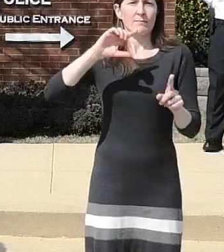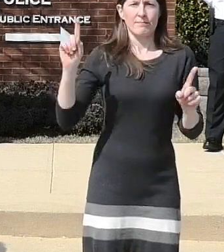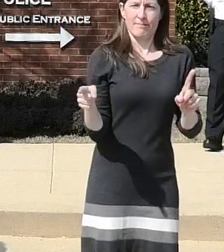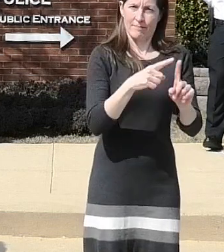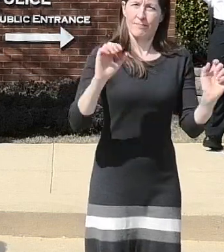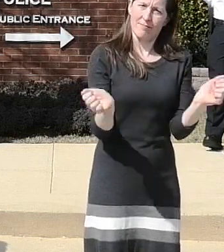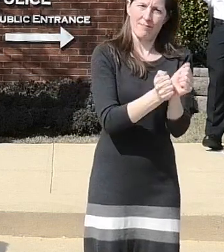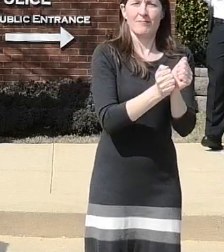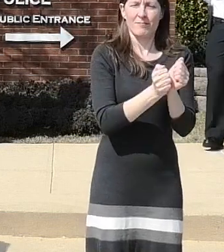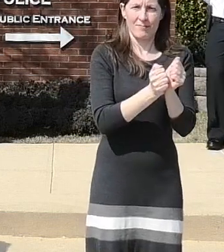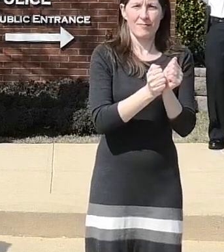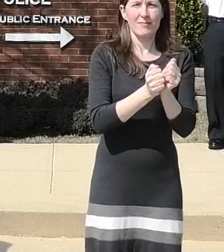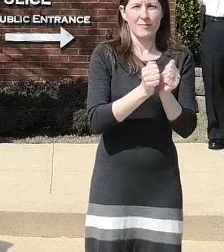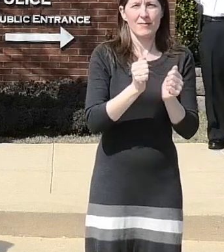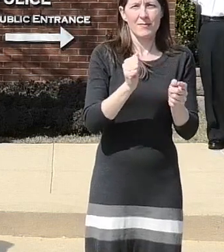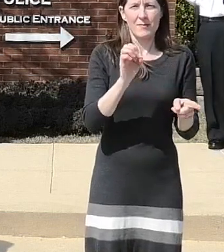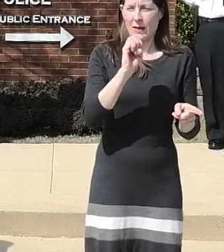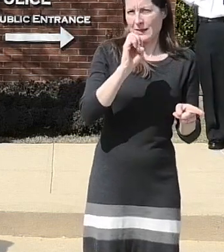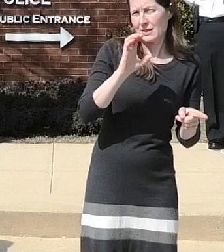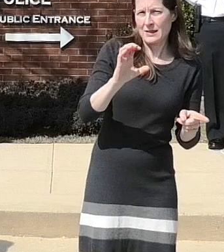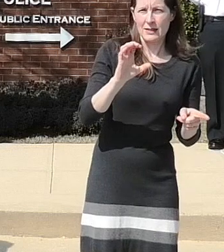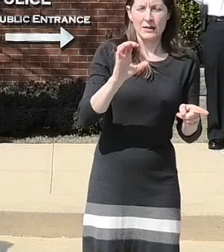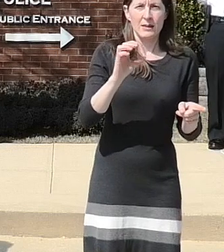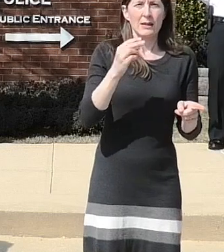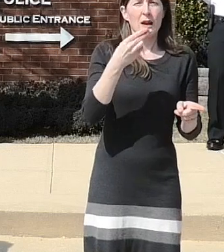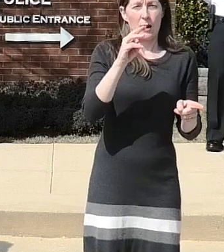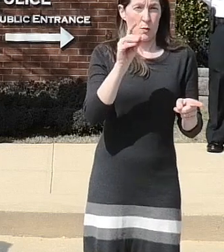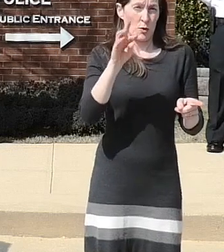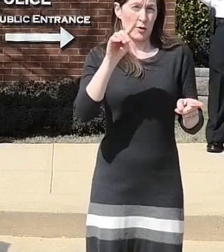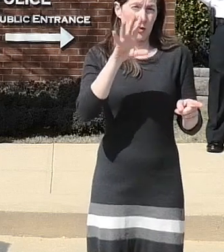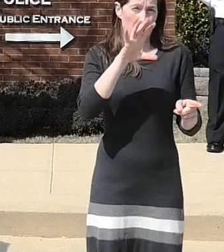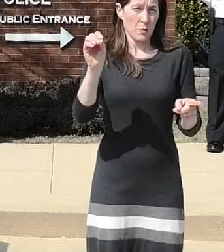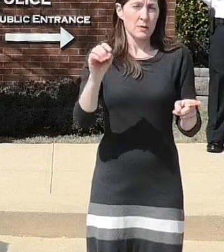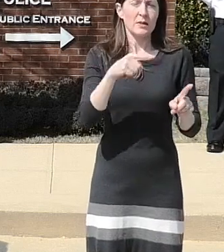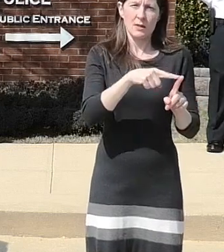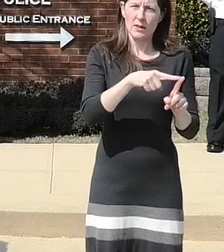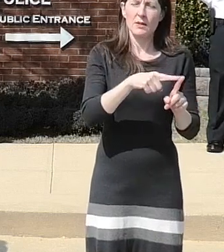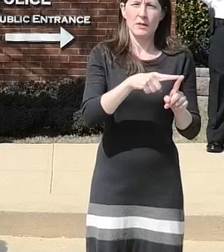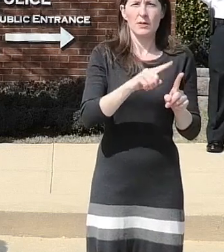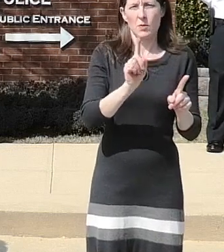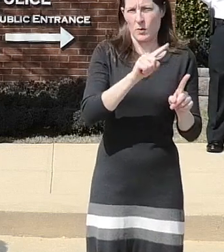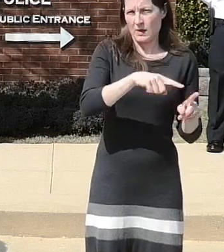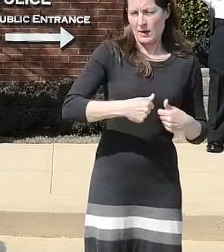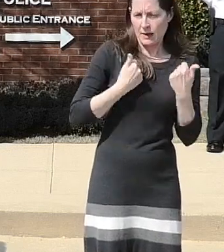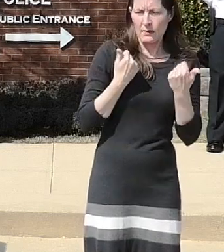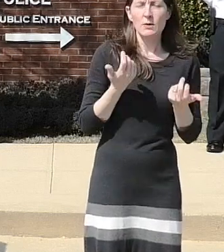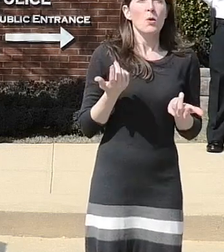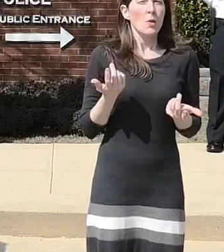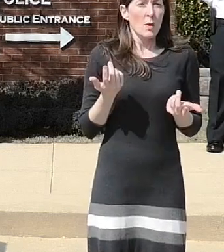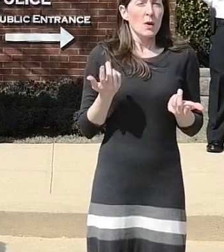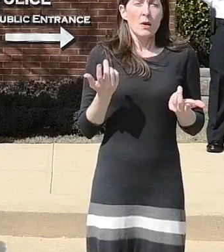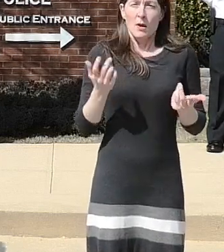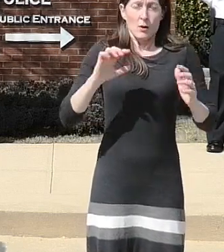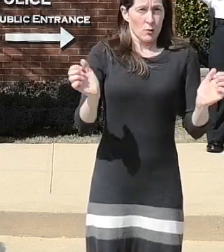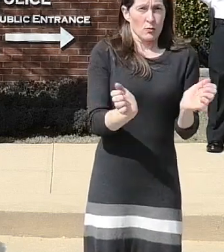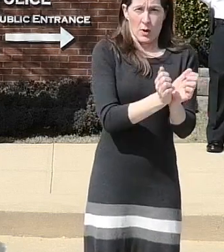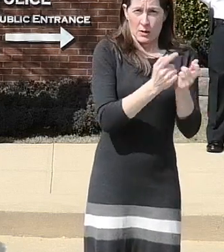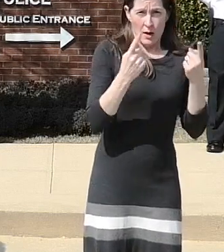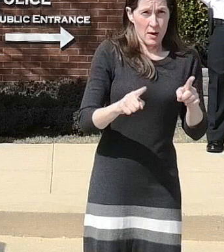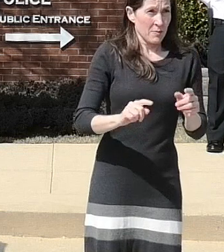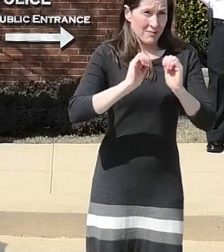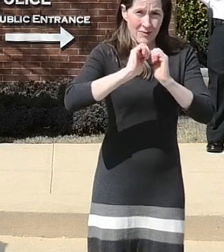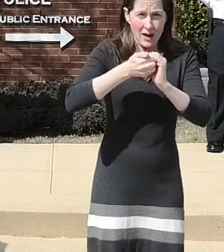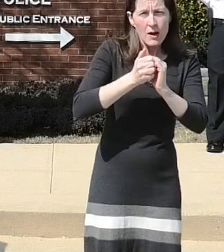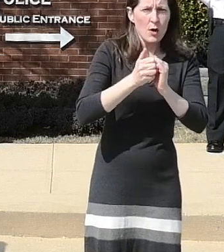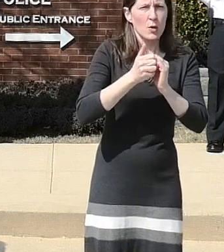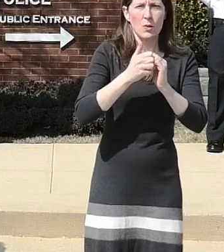effort was the result of a multi-jurisdictional investigation many of the investigators here were on scene